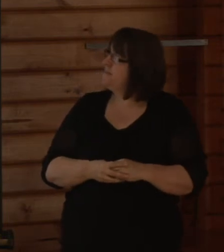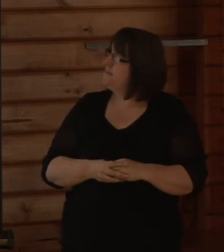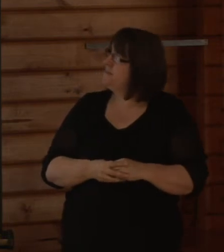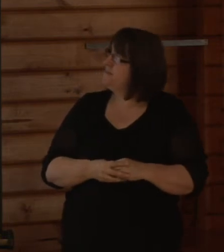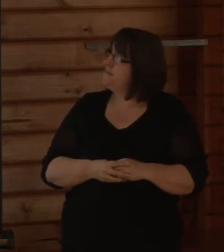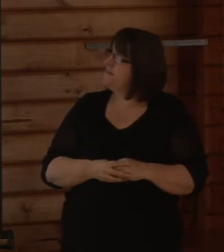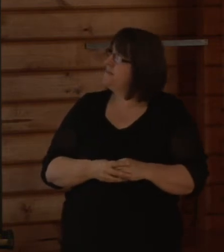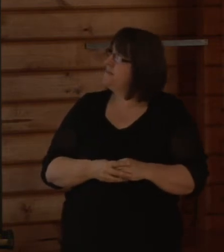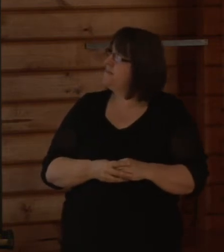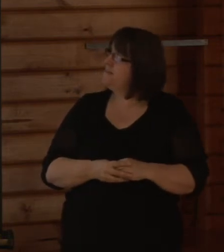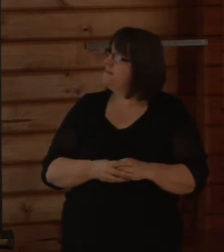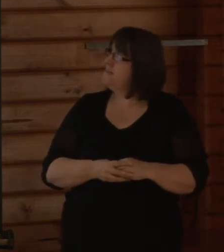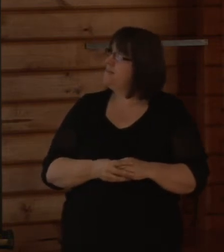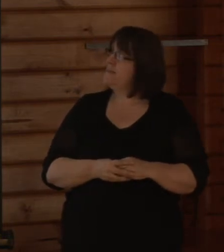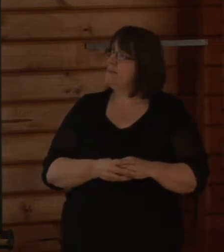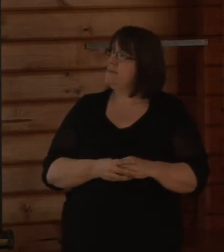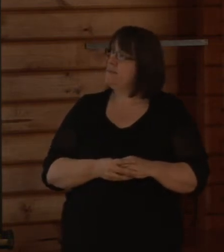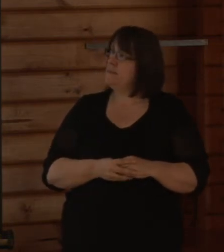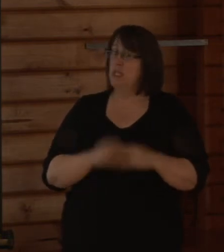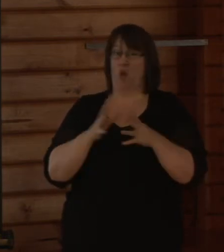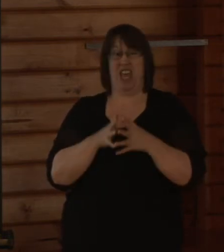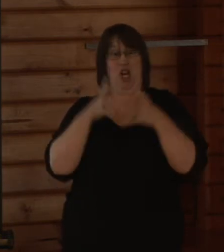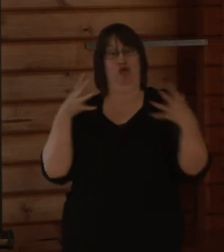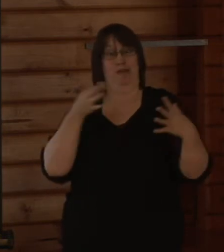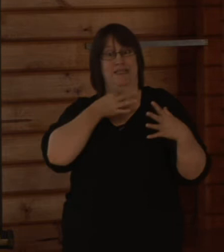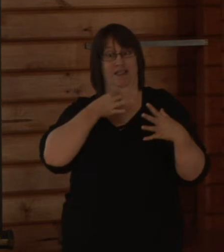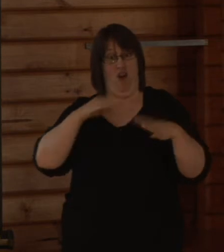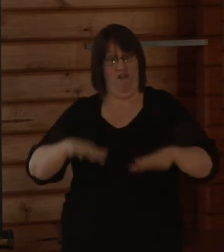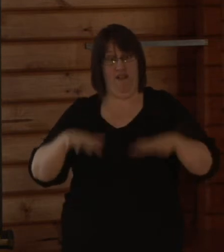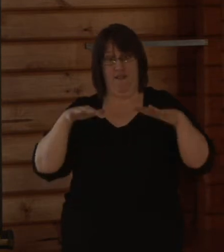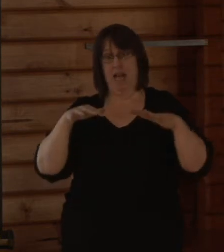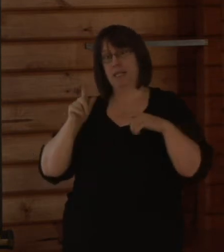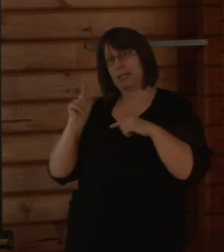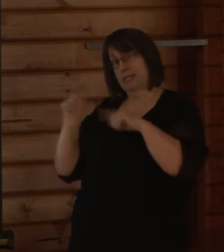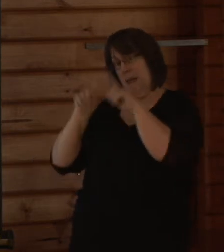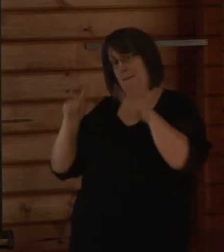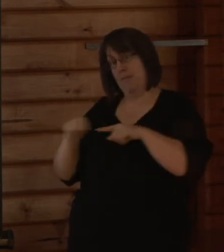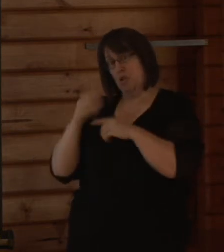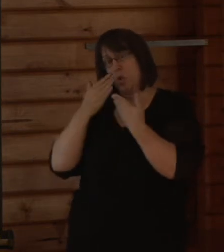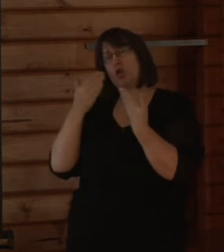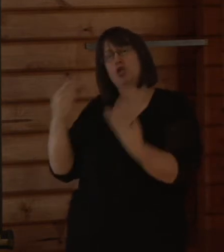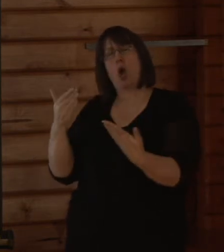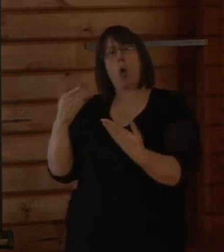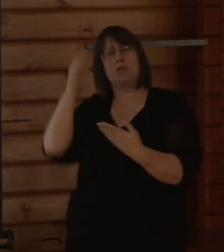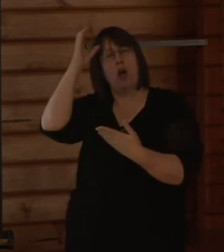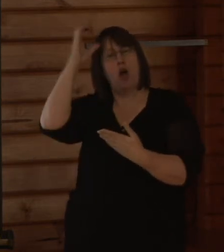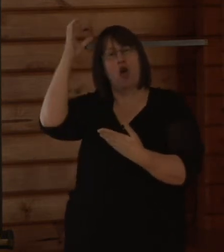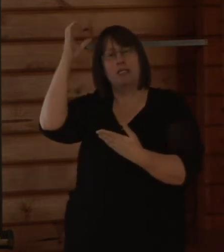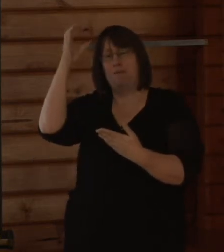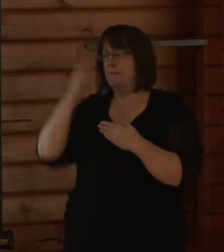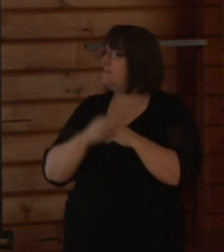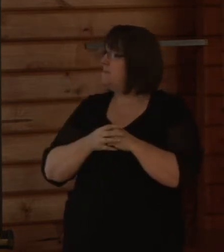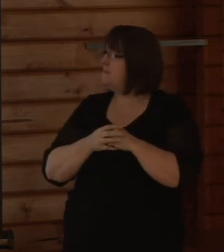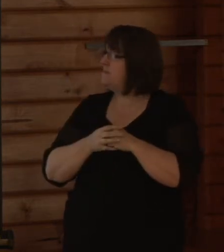Increased vulnerability. This figure shows the basic concept where the